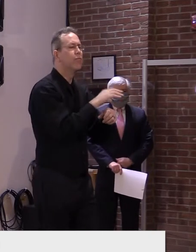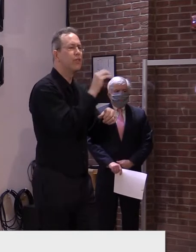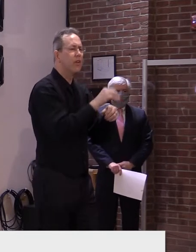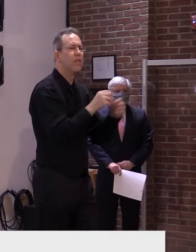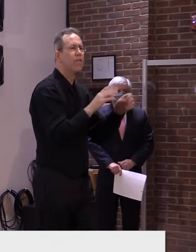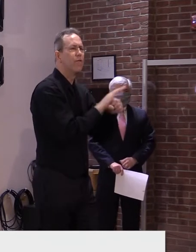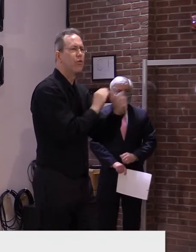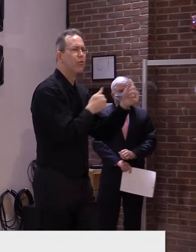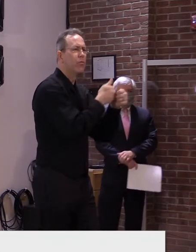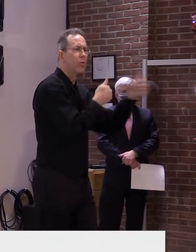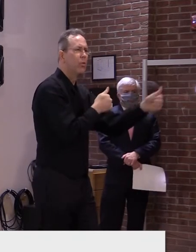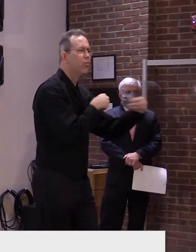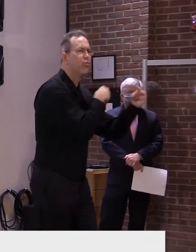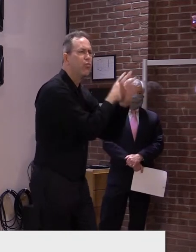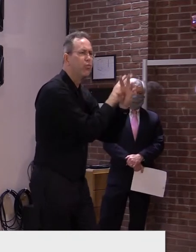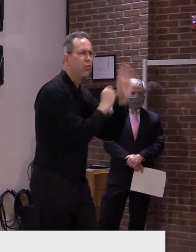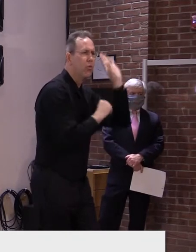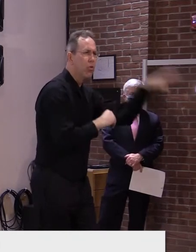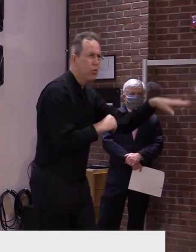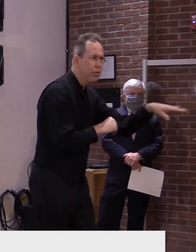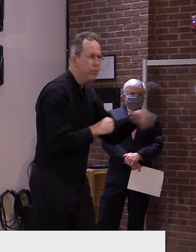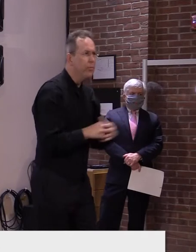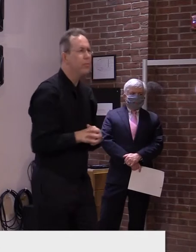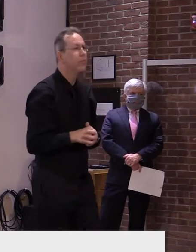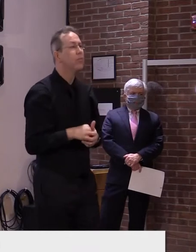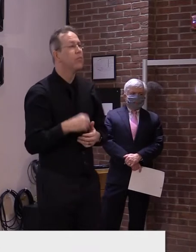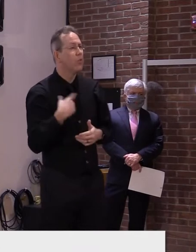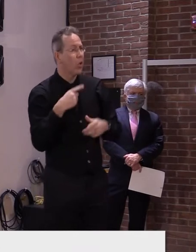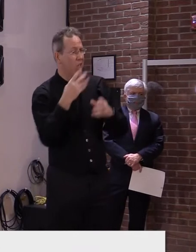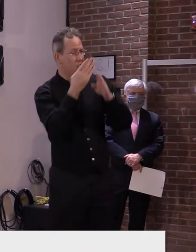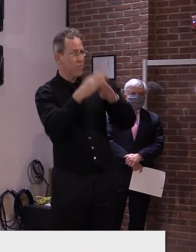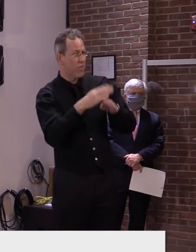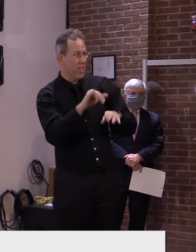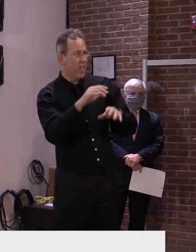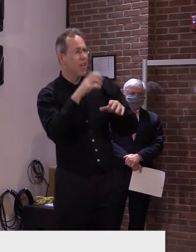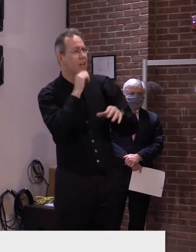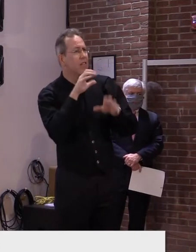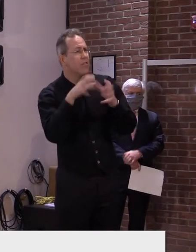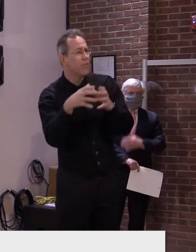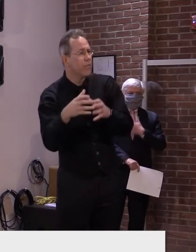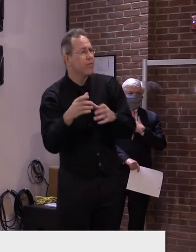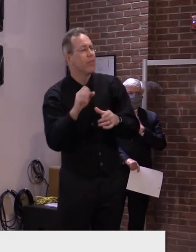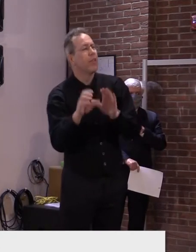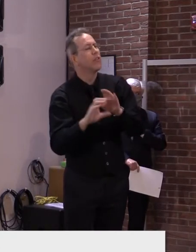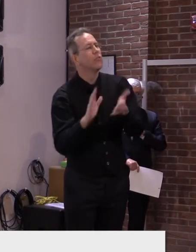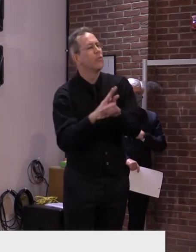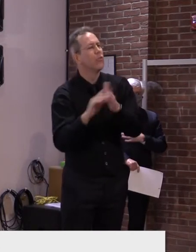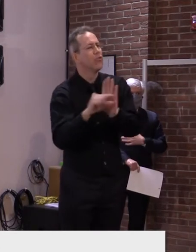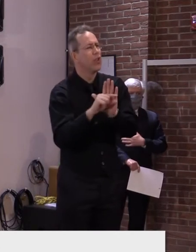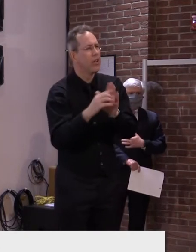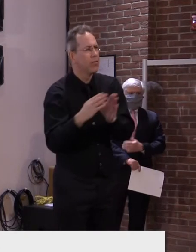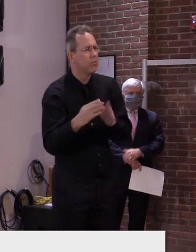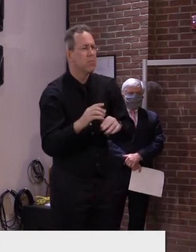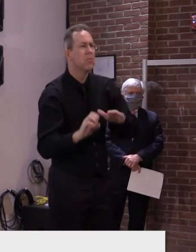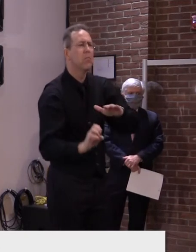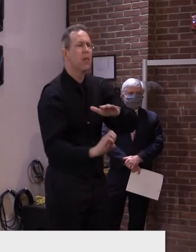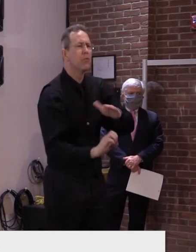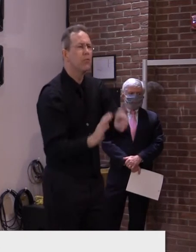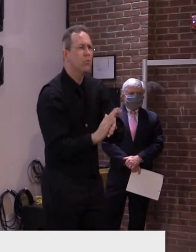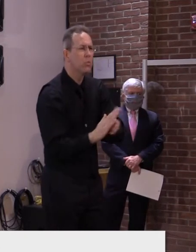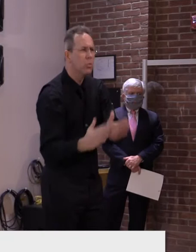we continue to see about half of our elementary schools were operating at full in-person. 25% of our middle schools were in-person,